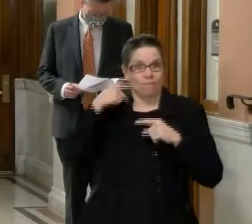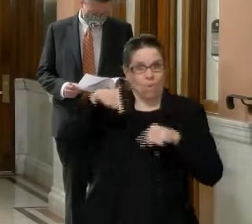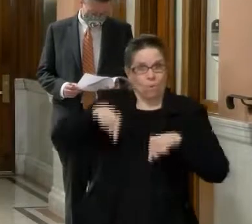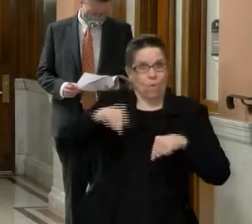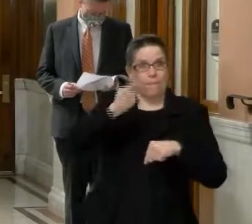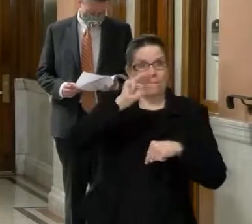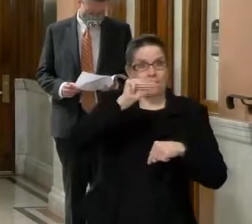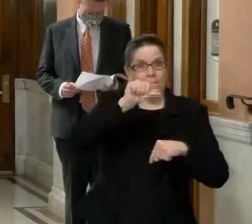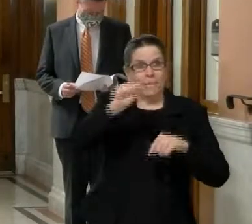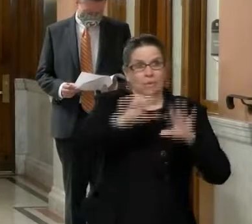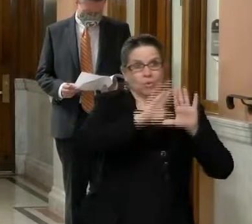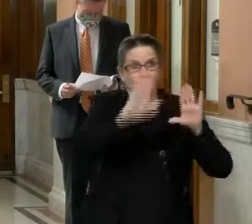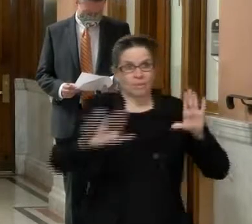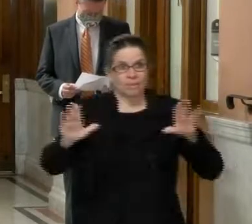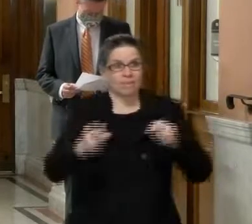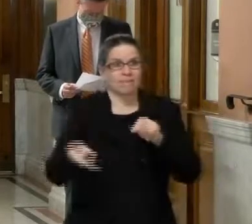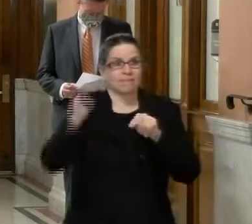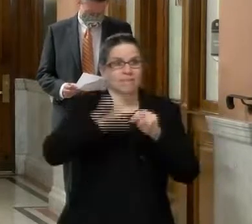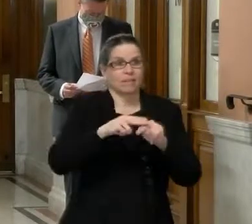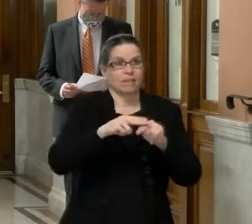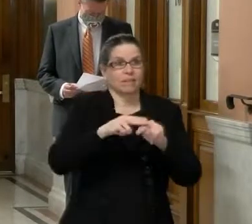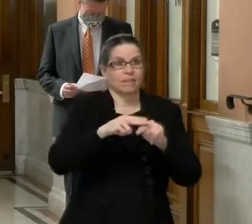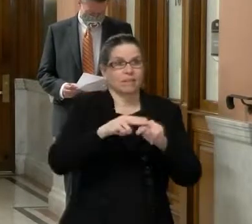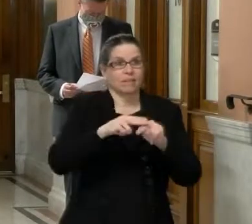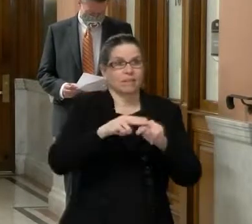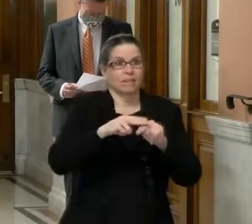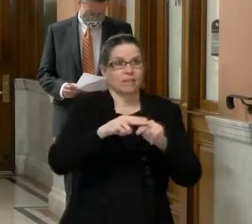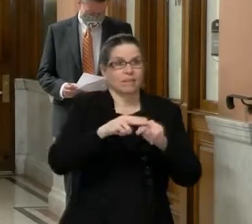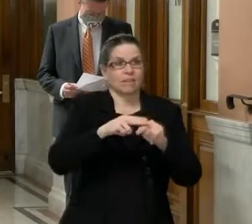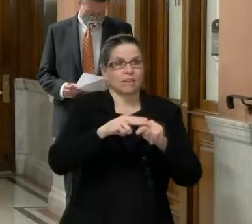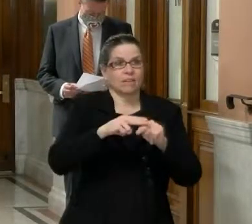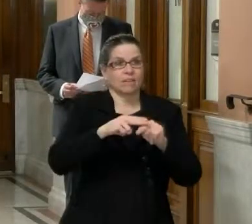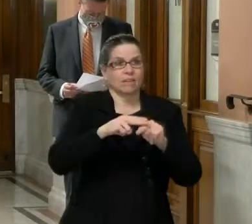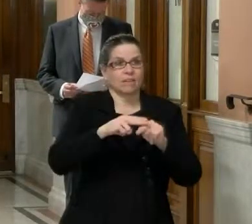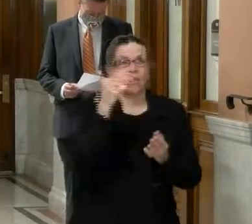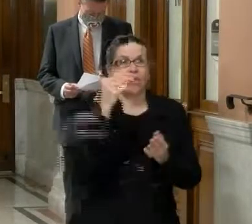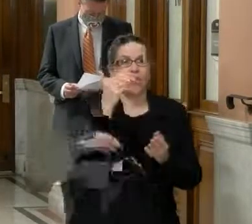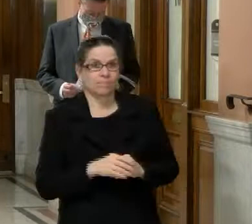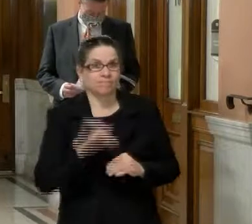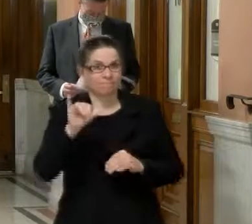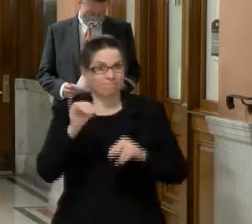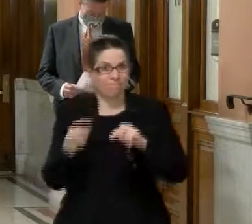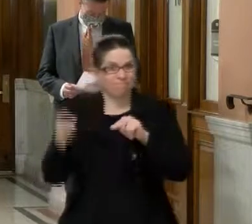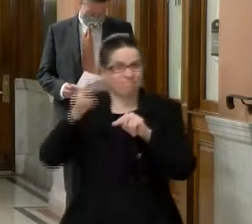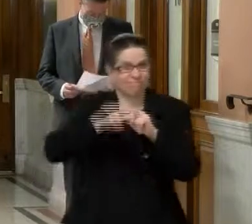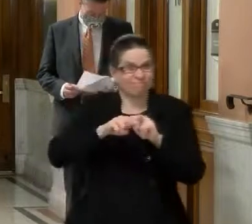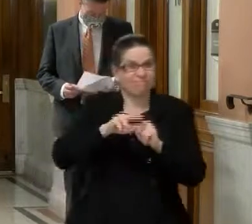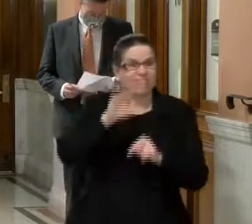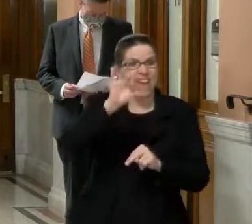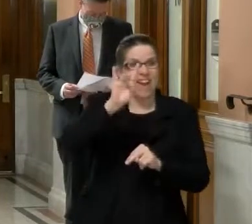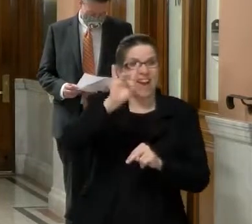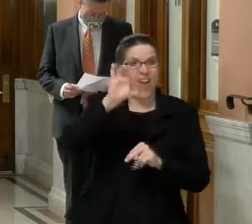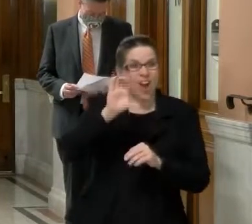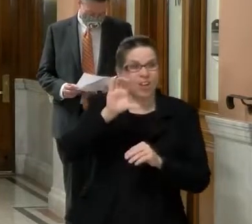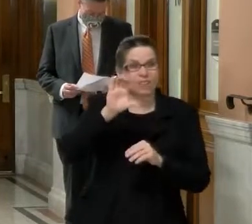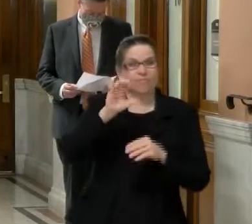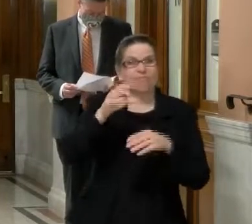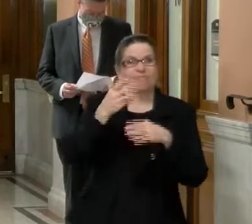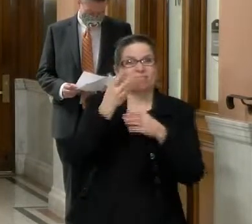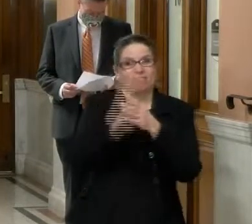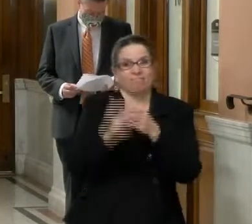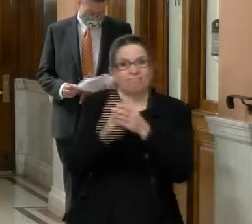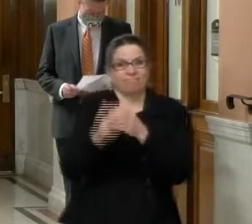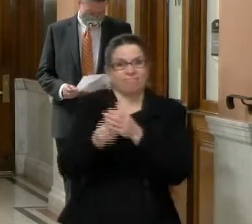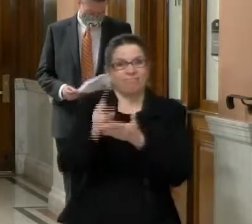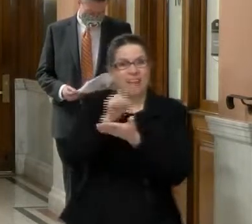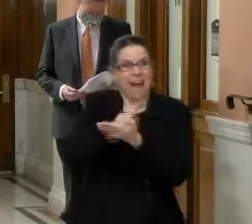to 13,829. That's an increase of over 800 deaths in a week in Massachusetts yesterday. The number